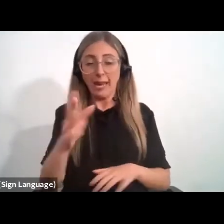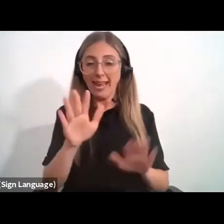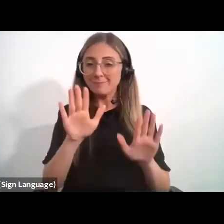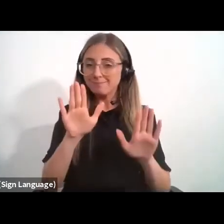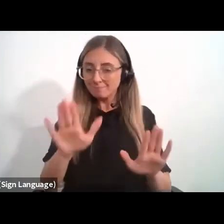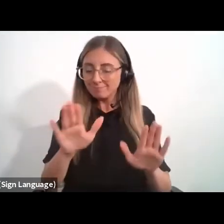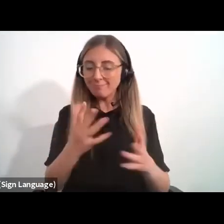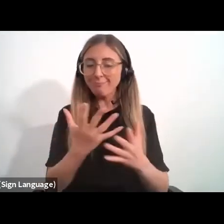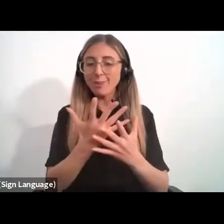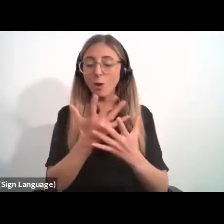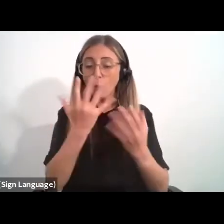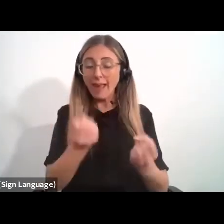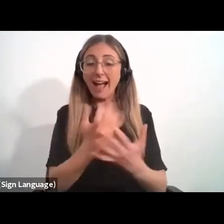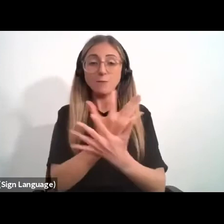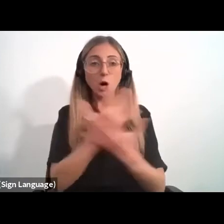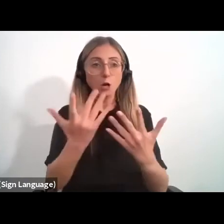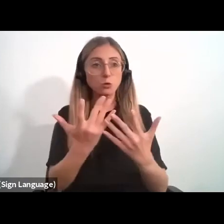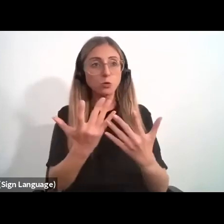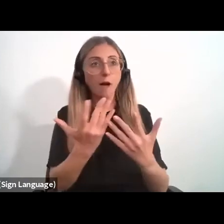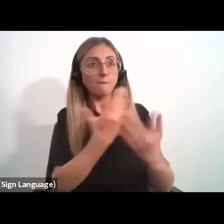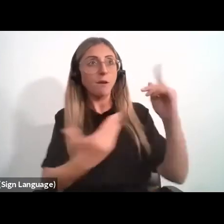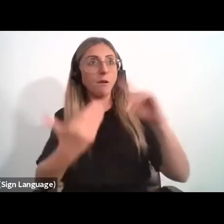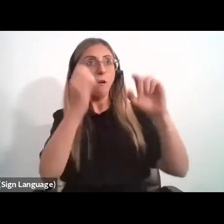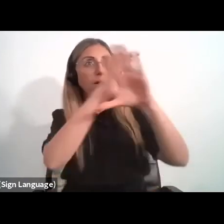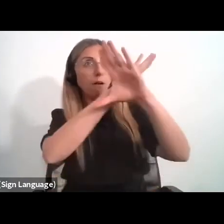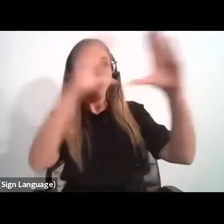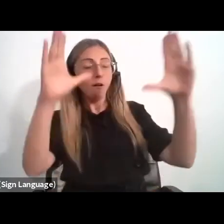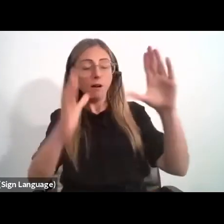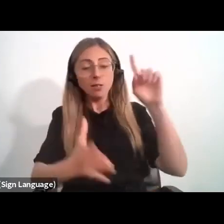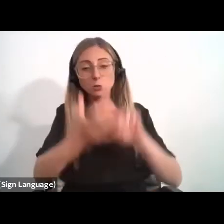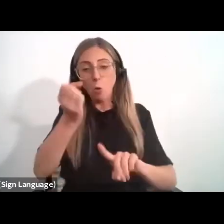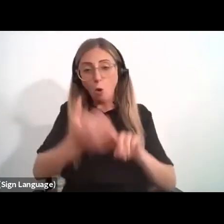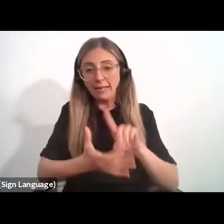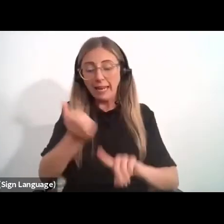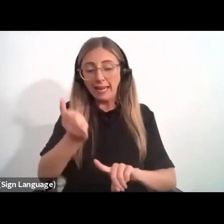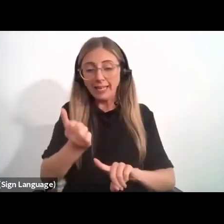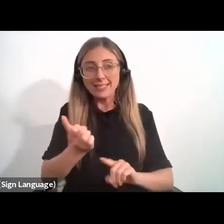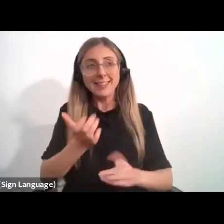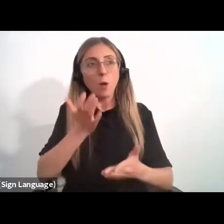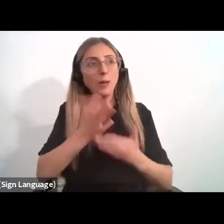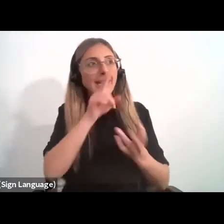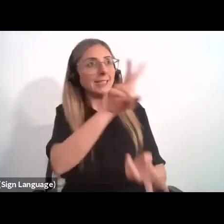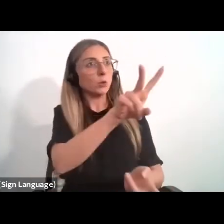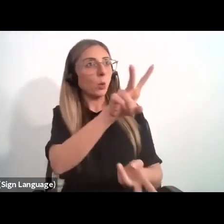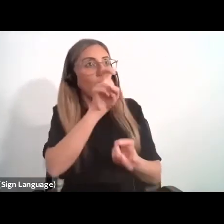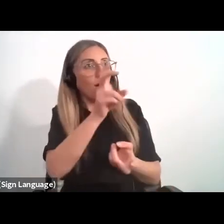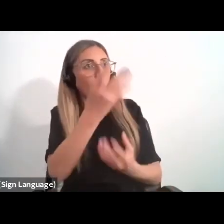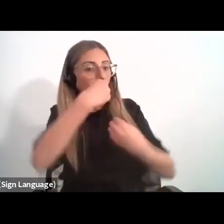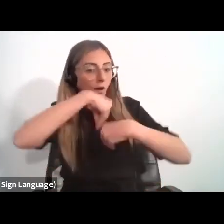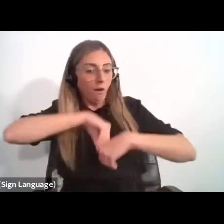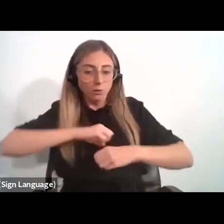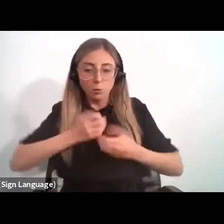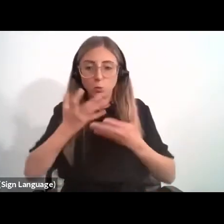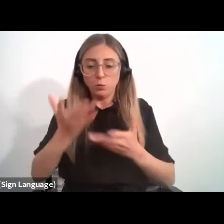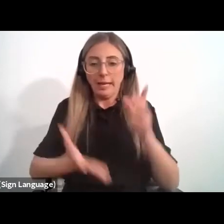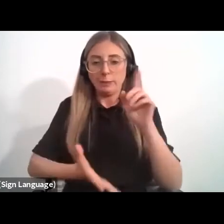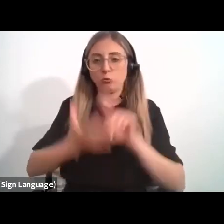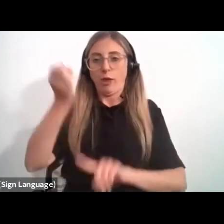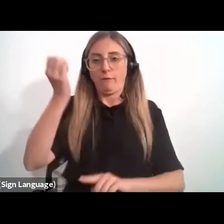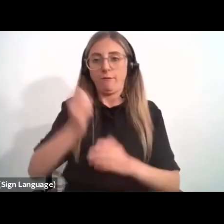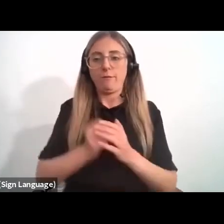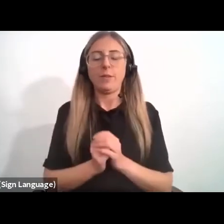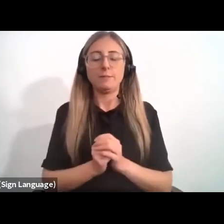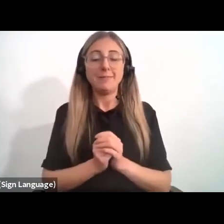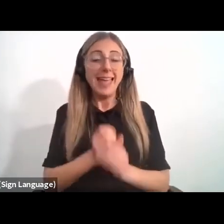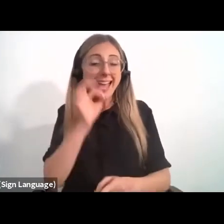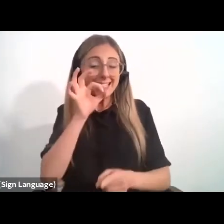many nascent success stories that we can draw upon and that need to be replicated speedily at scale. In certain